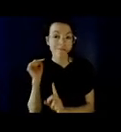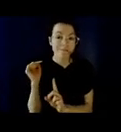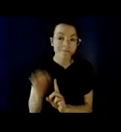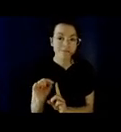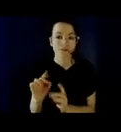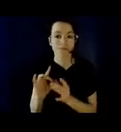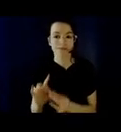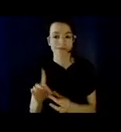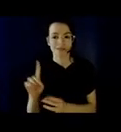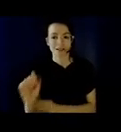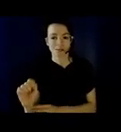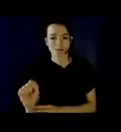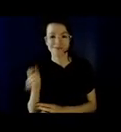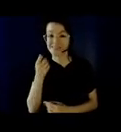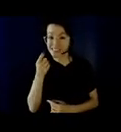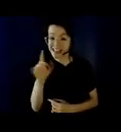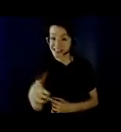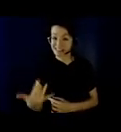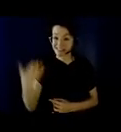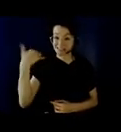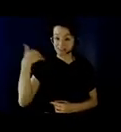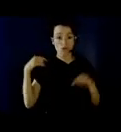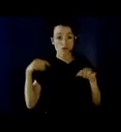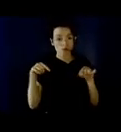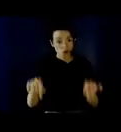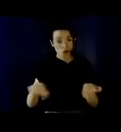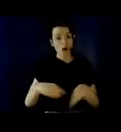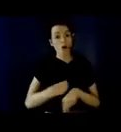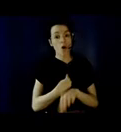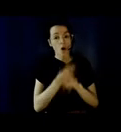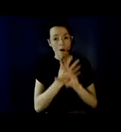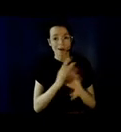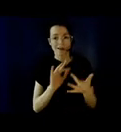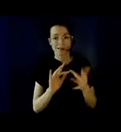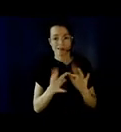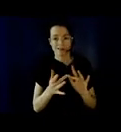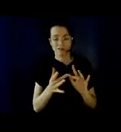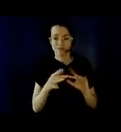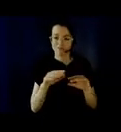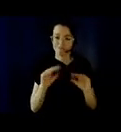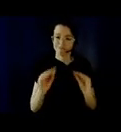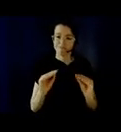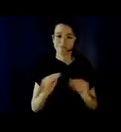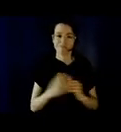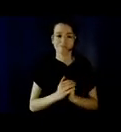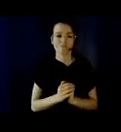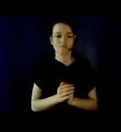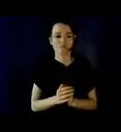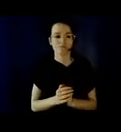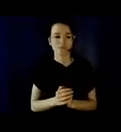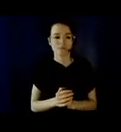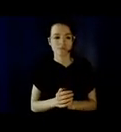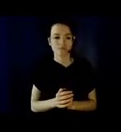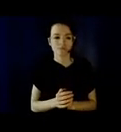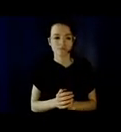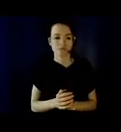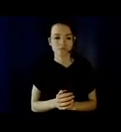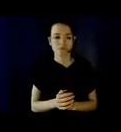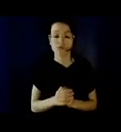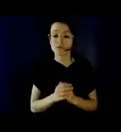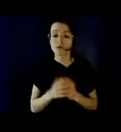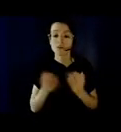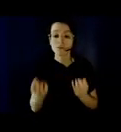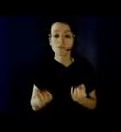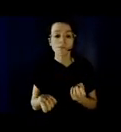the remote teaching period. And this was an open-ended question. So regarding online teaching, about 36